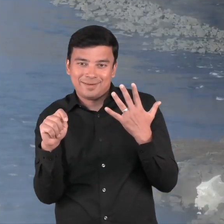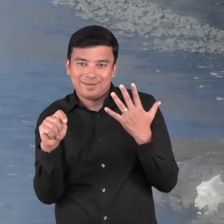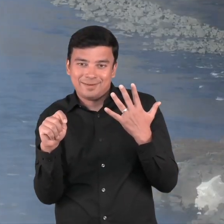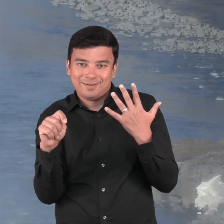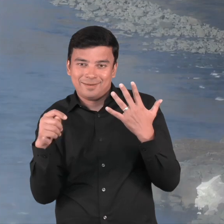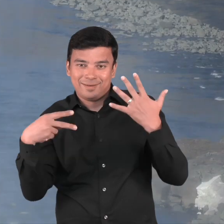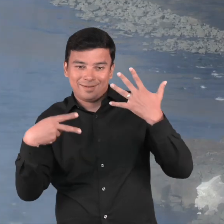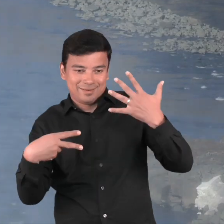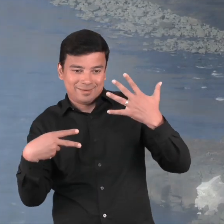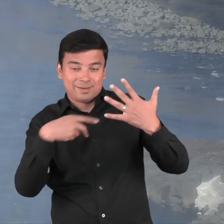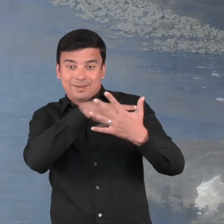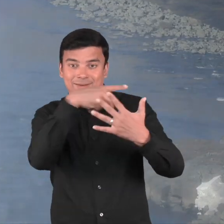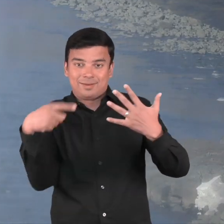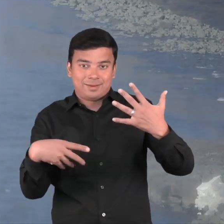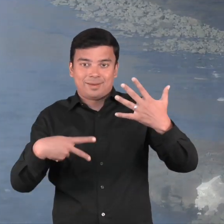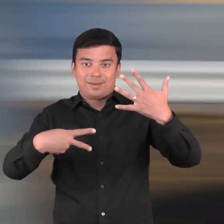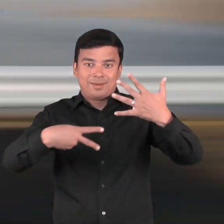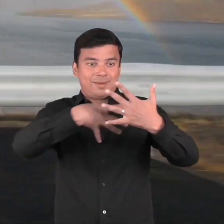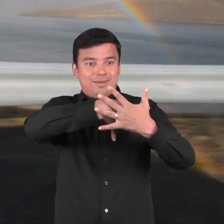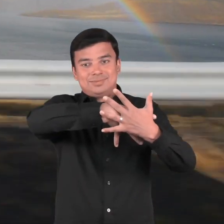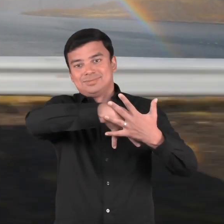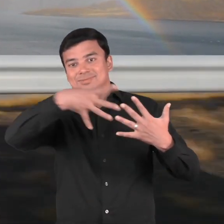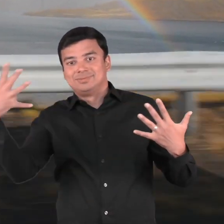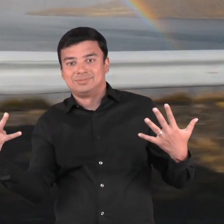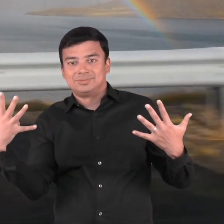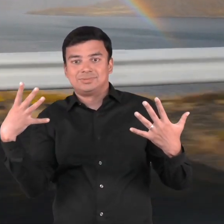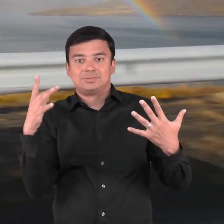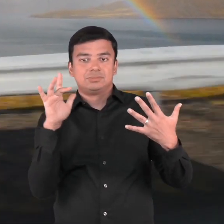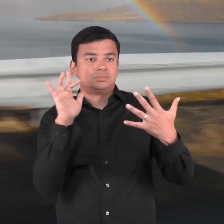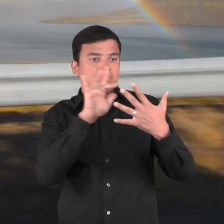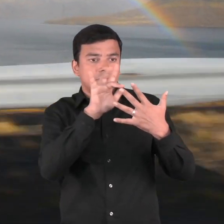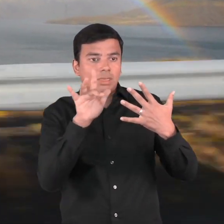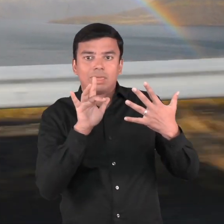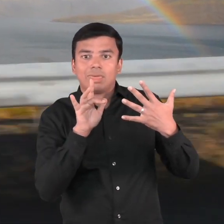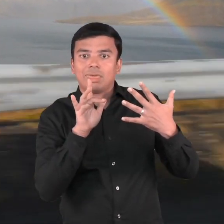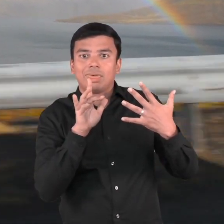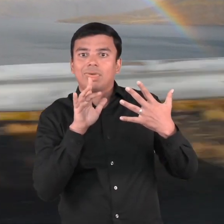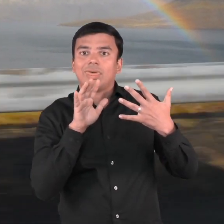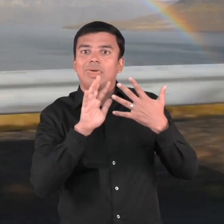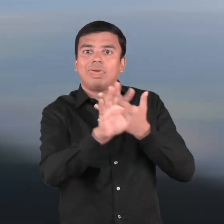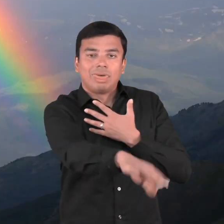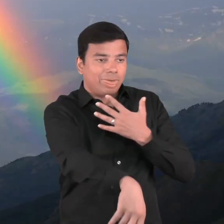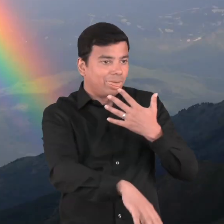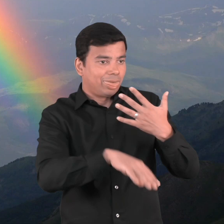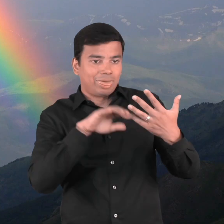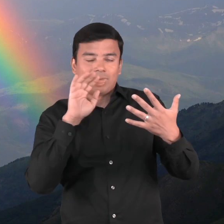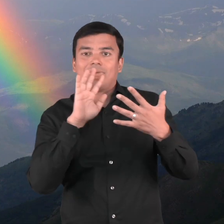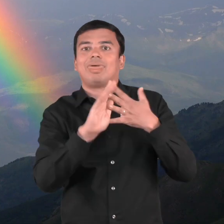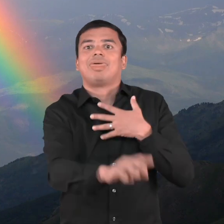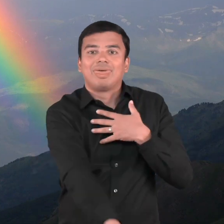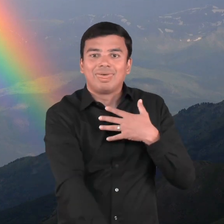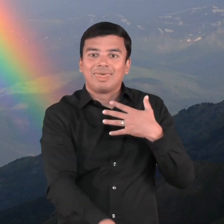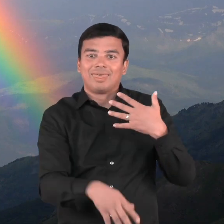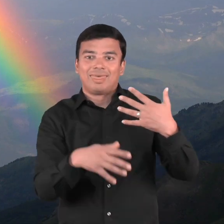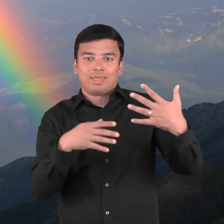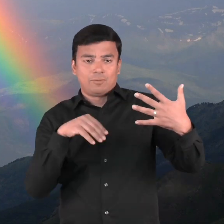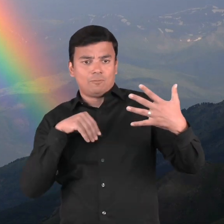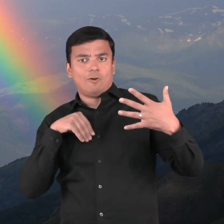cannot be touched. And they move when you move. Every person who views the same rainbow